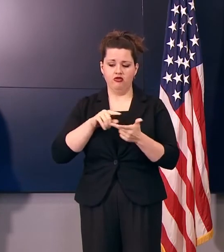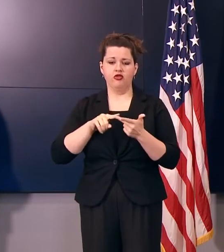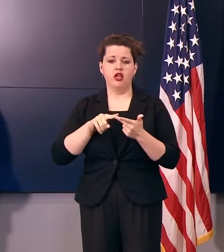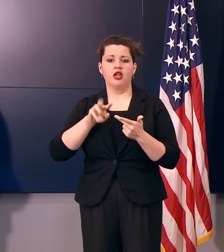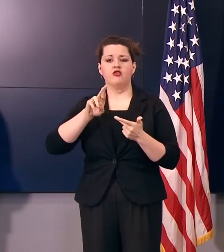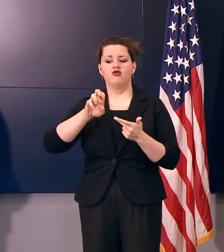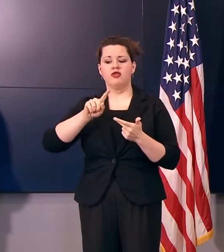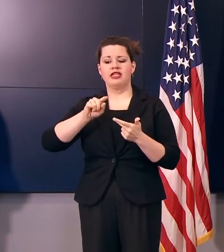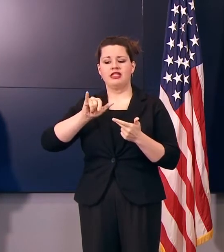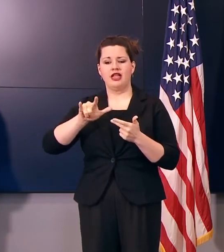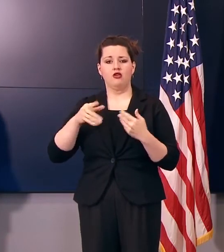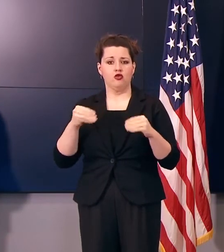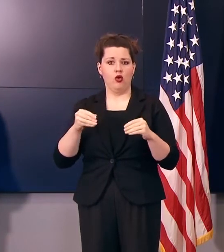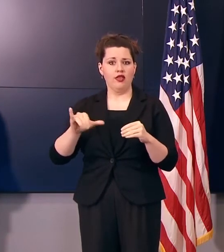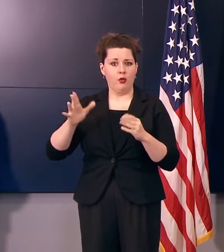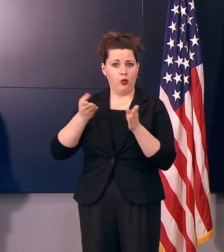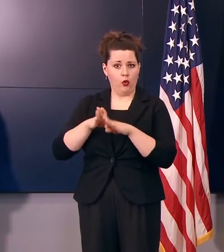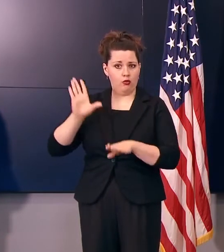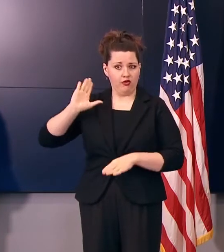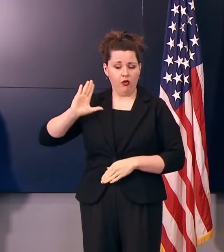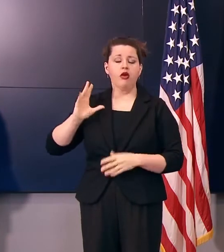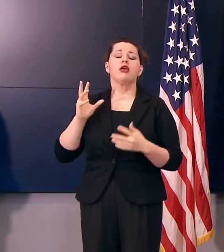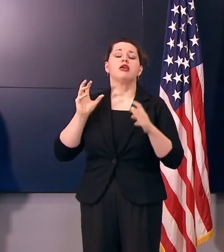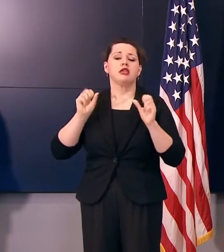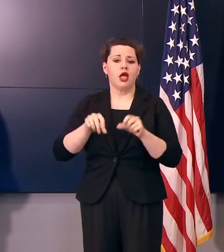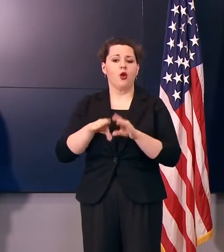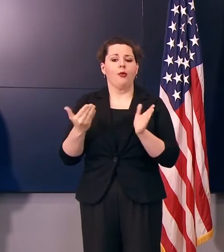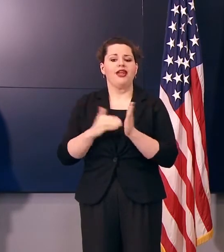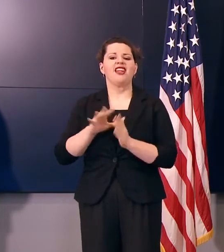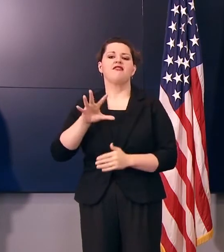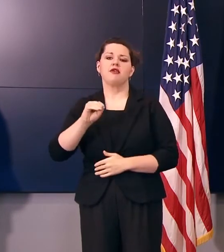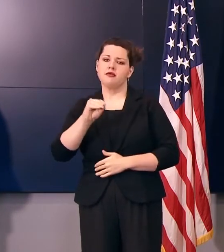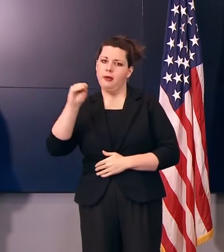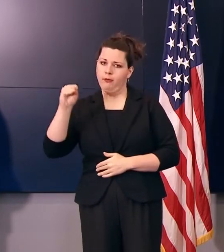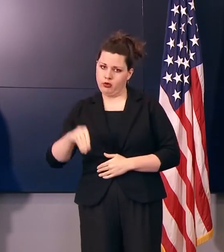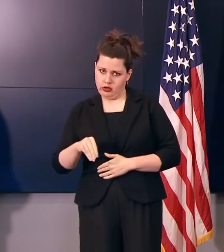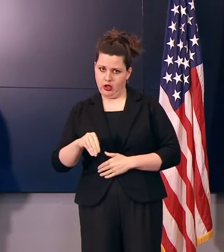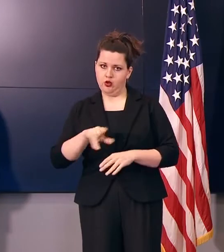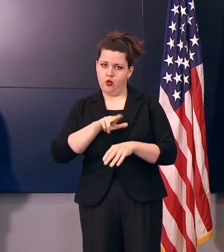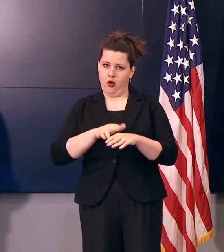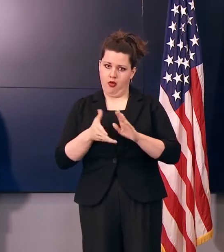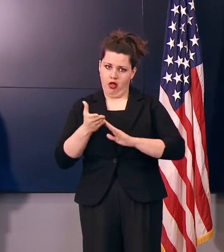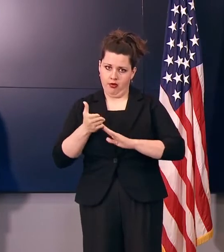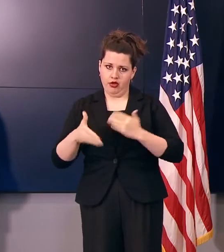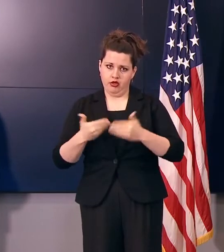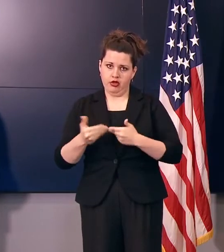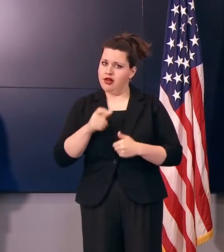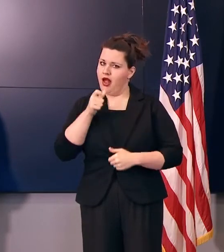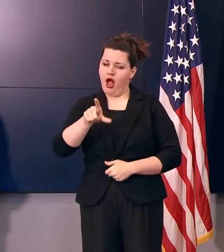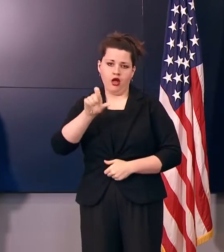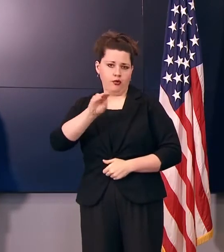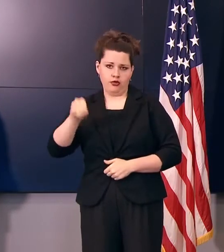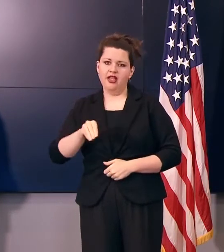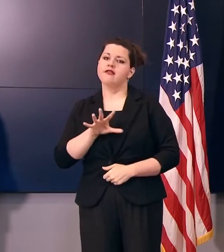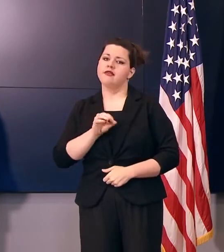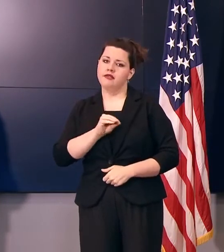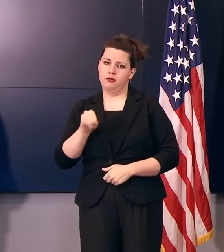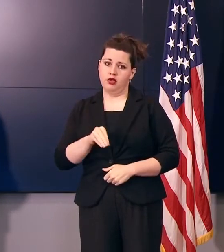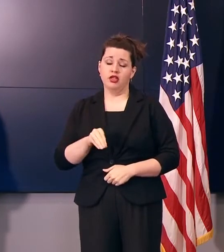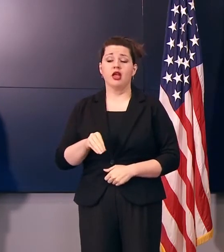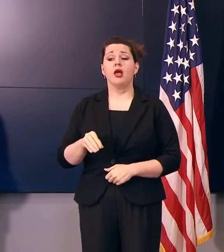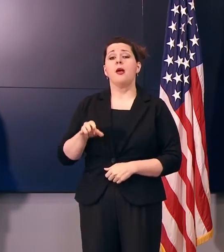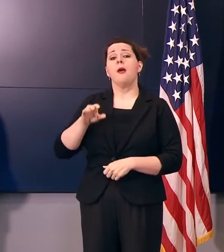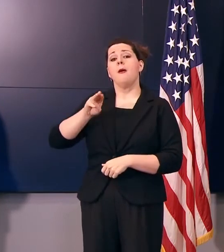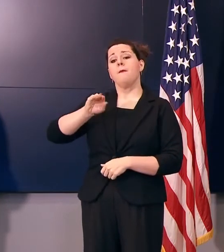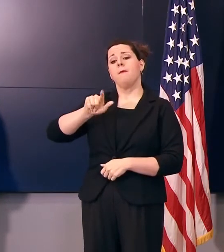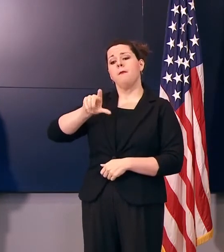stores previously closed may reopen at 50% of normal operating capacity. Enclosed malls may reopen